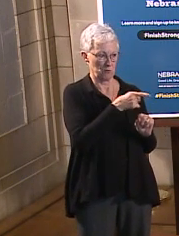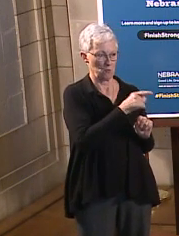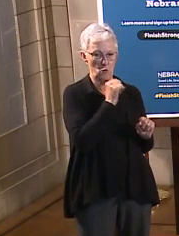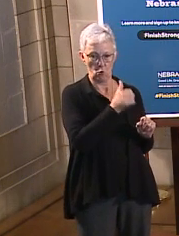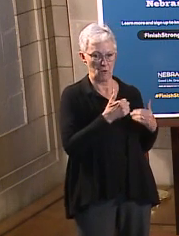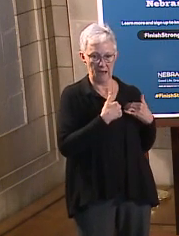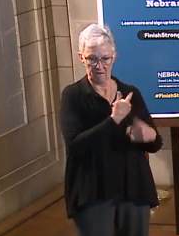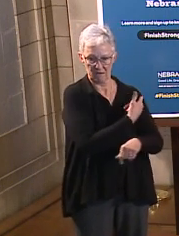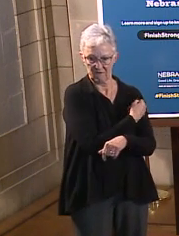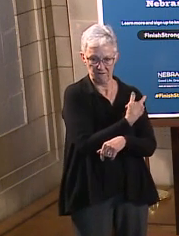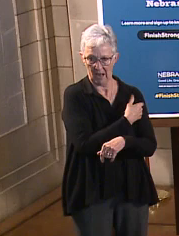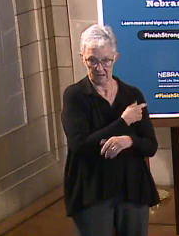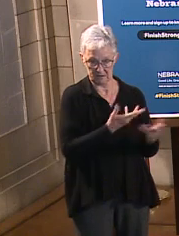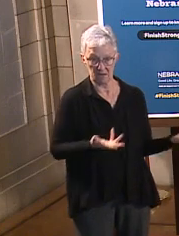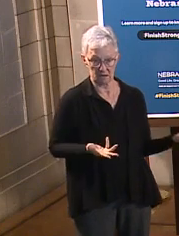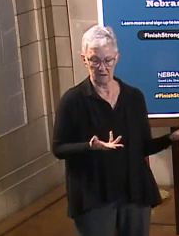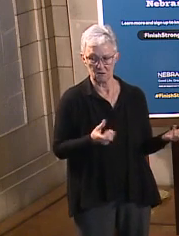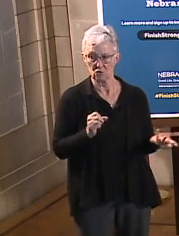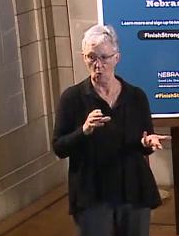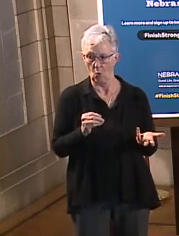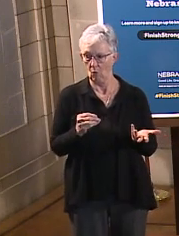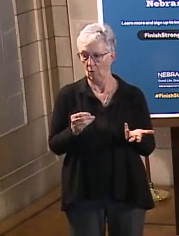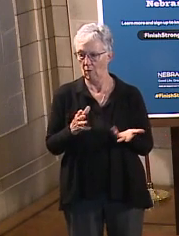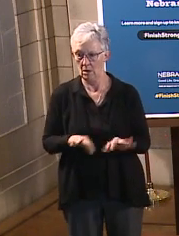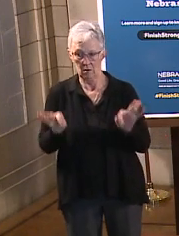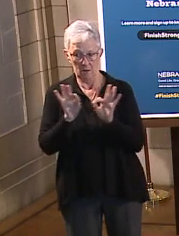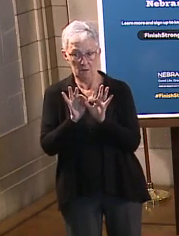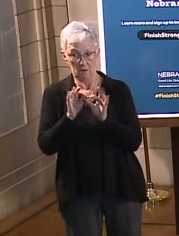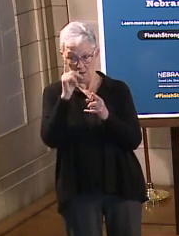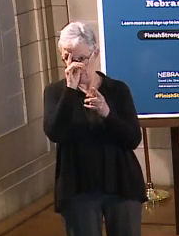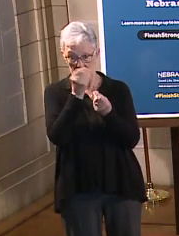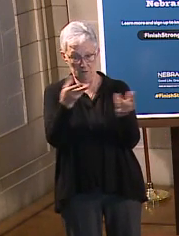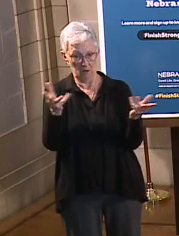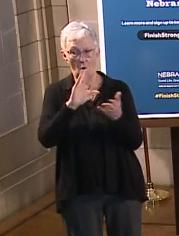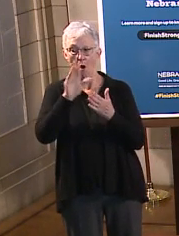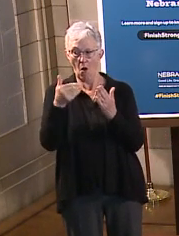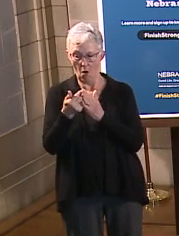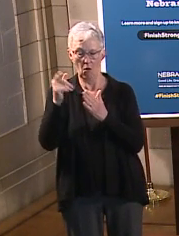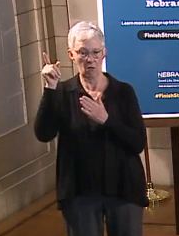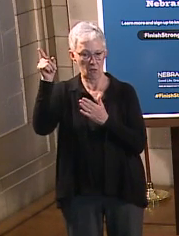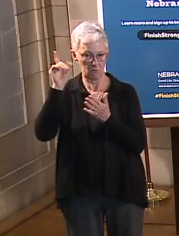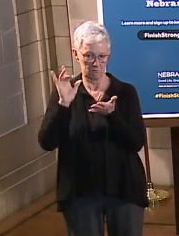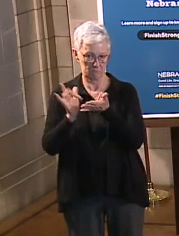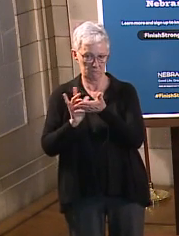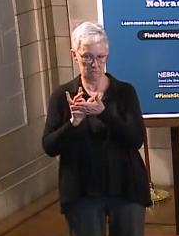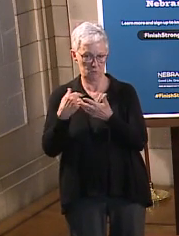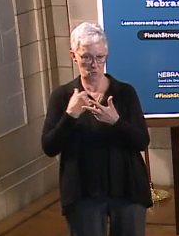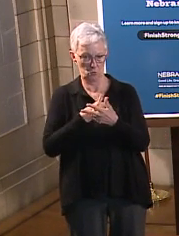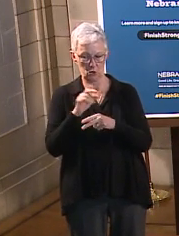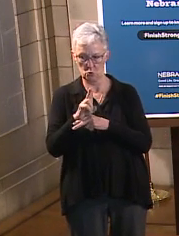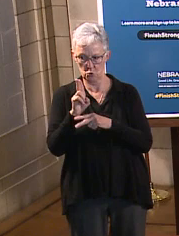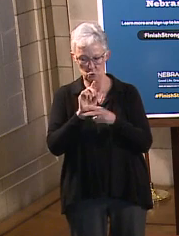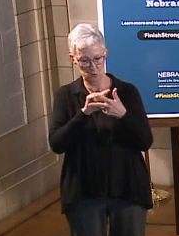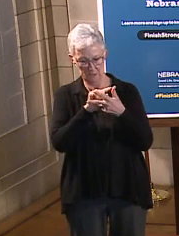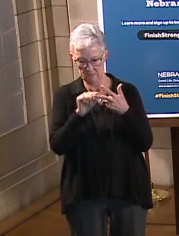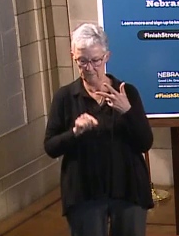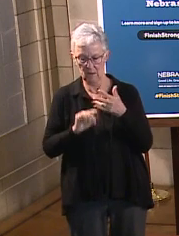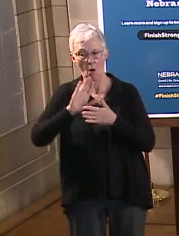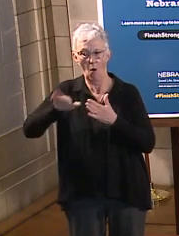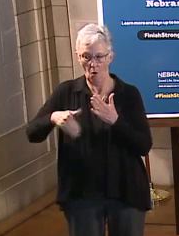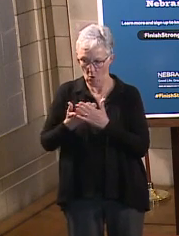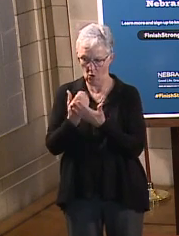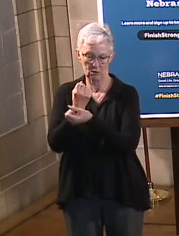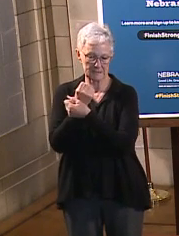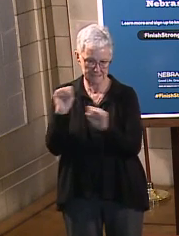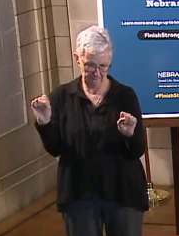incident. So again, the key message here is all these vaccines are safe and effective. You're going to be at much greater